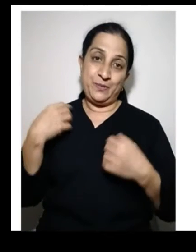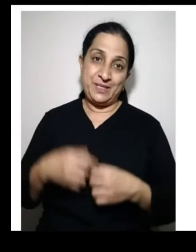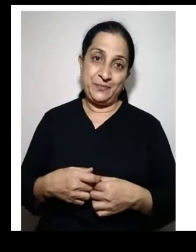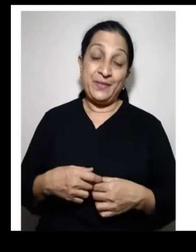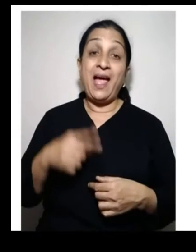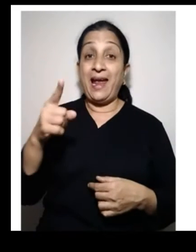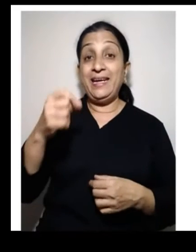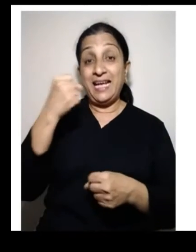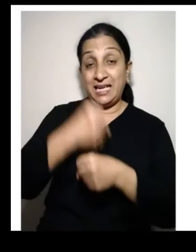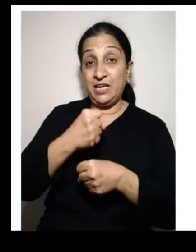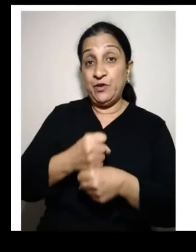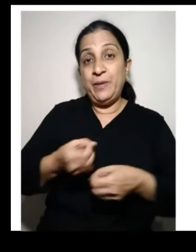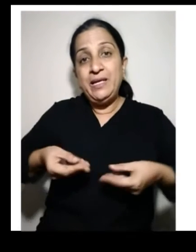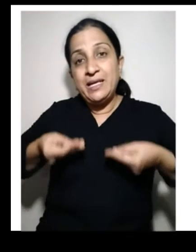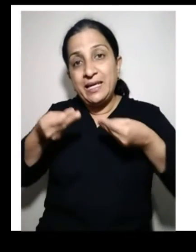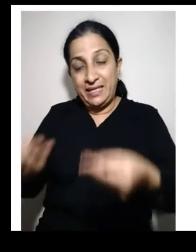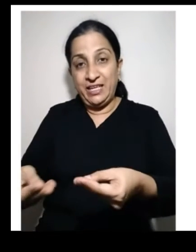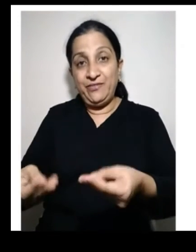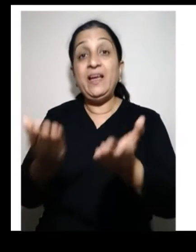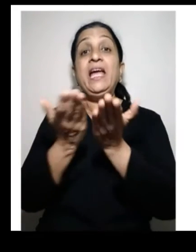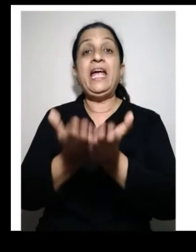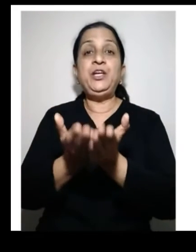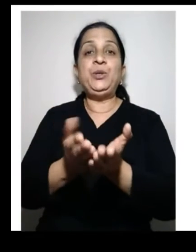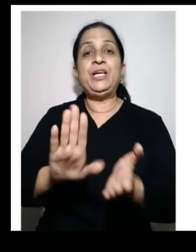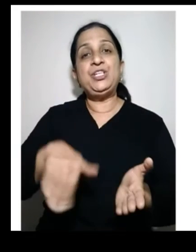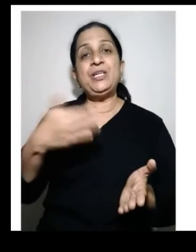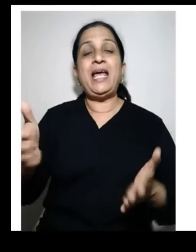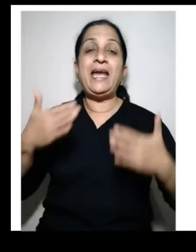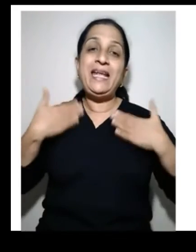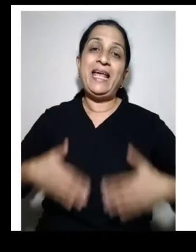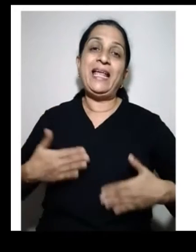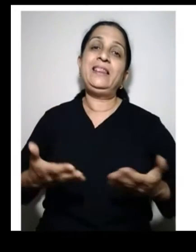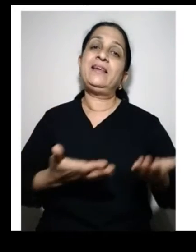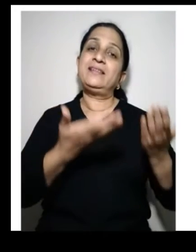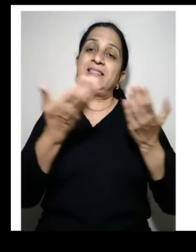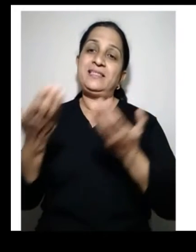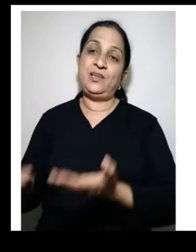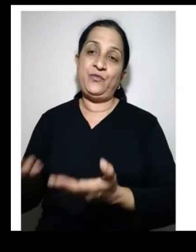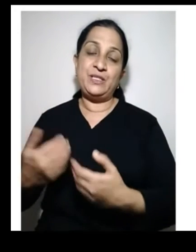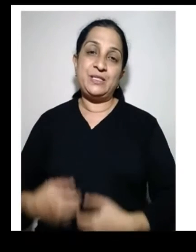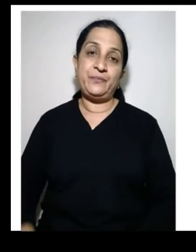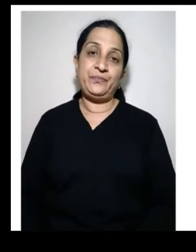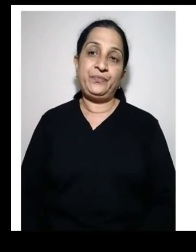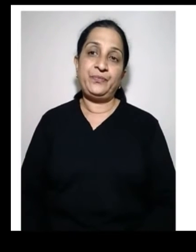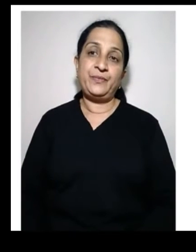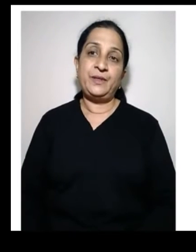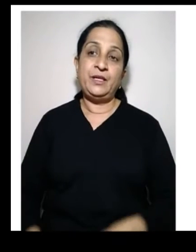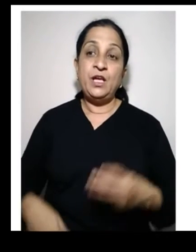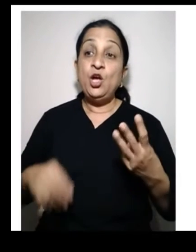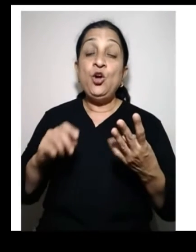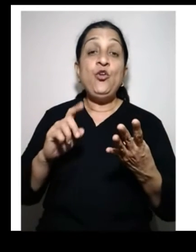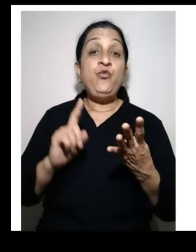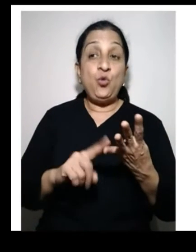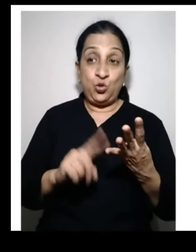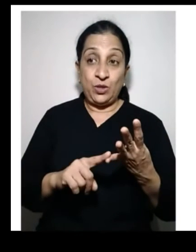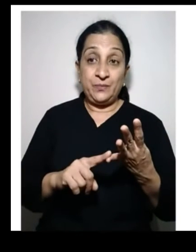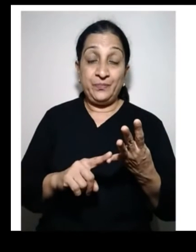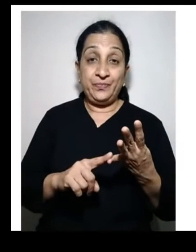problems and government gives education and health services to people.